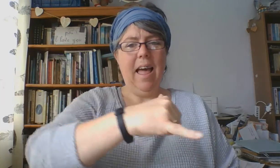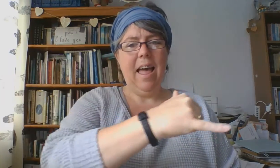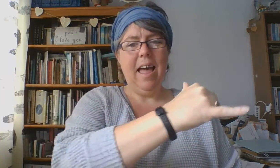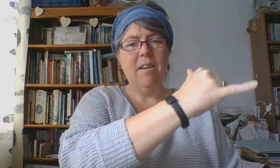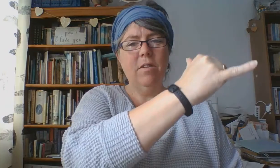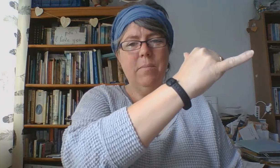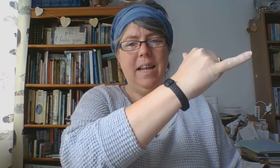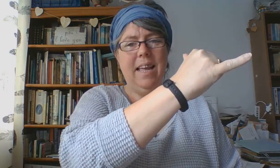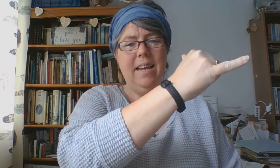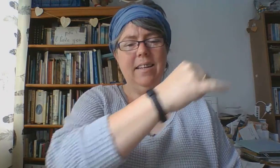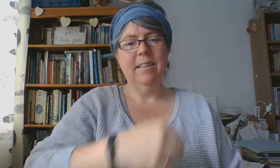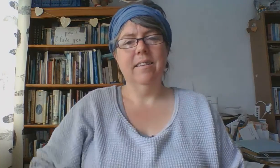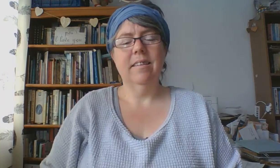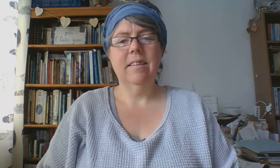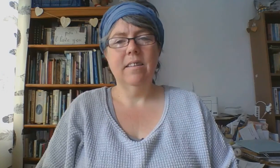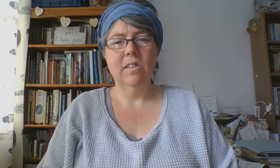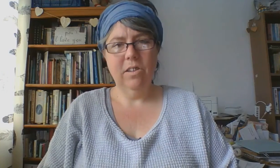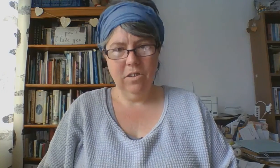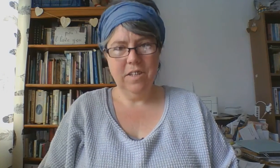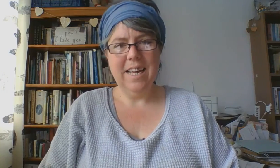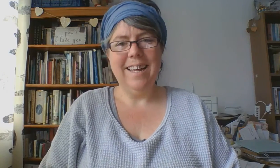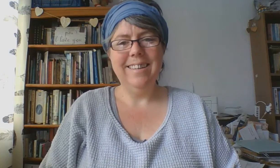Aeroplane. Your turn.